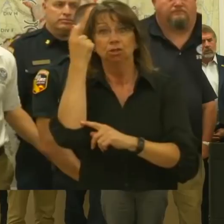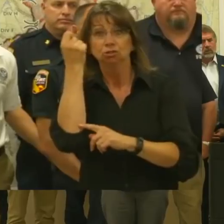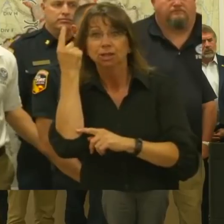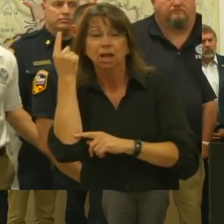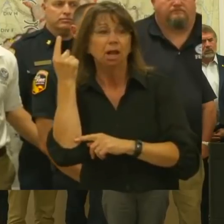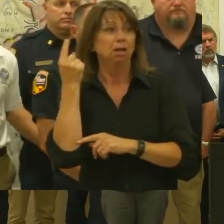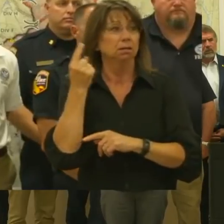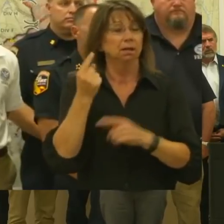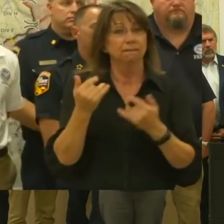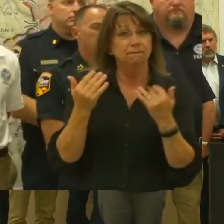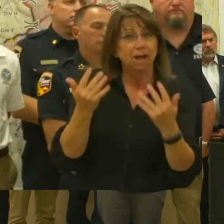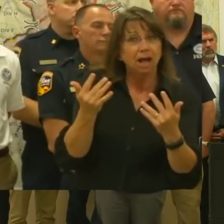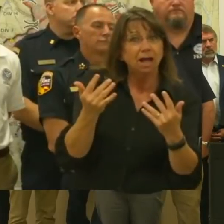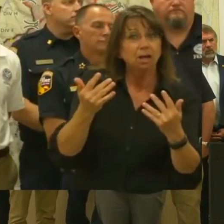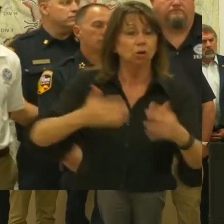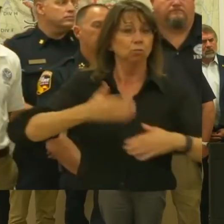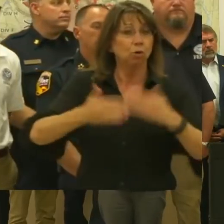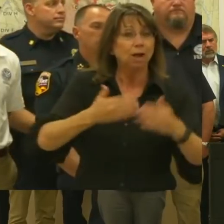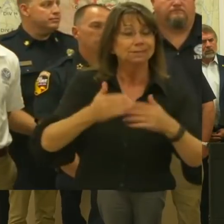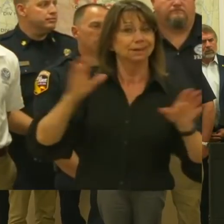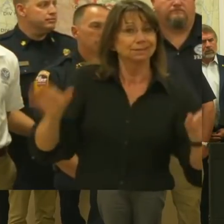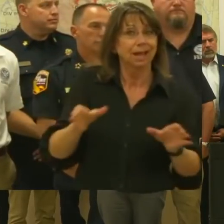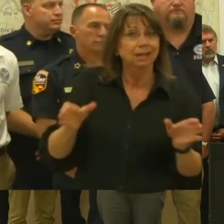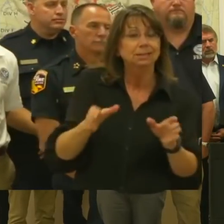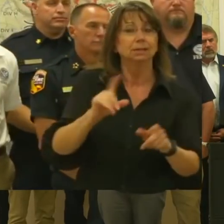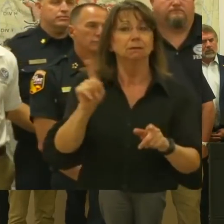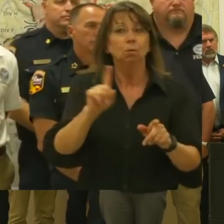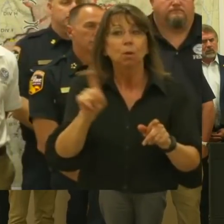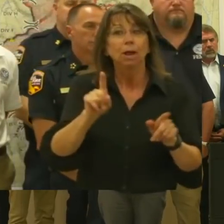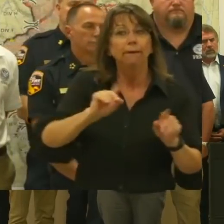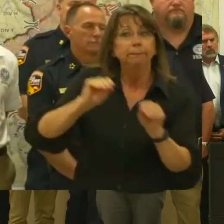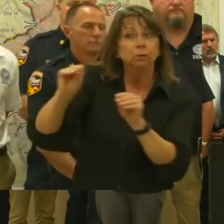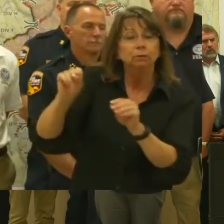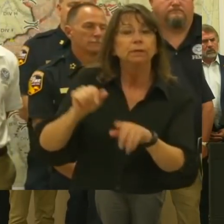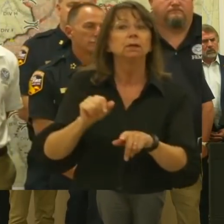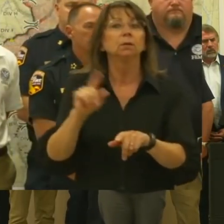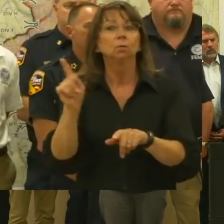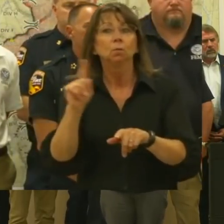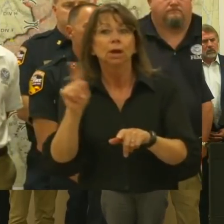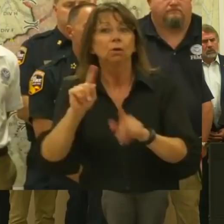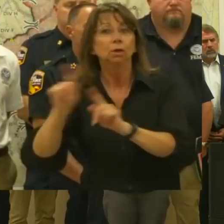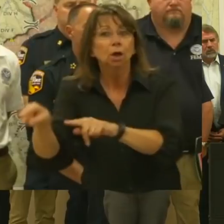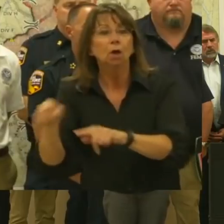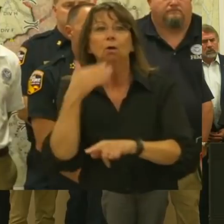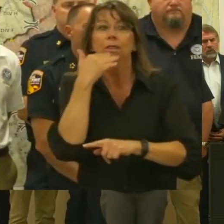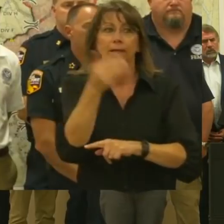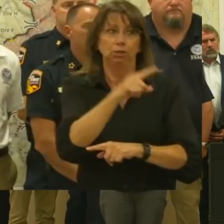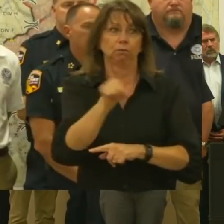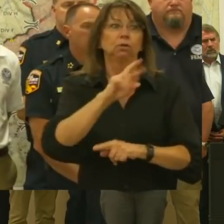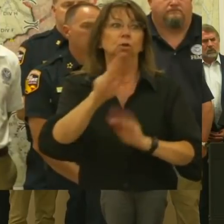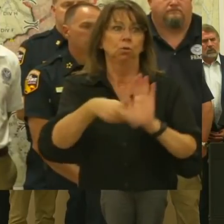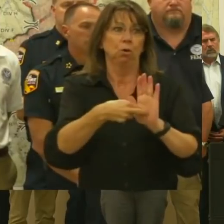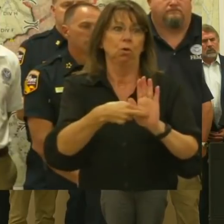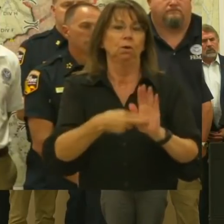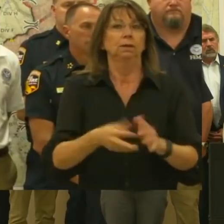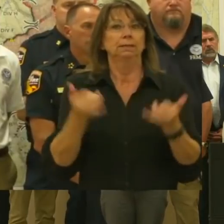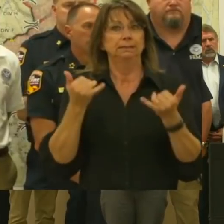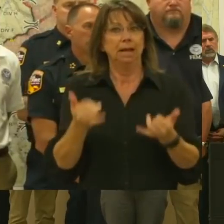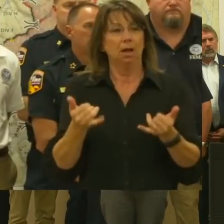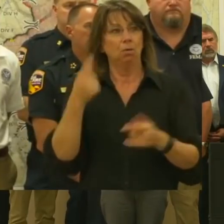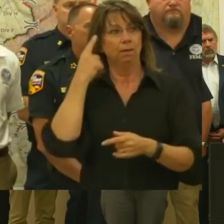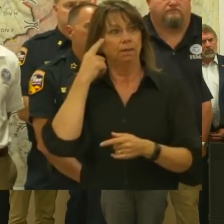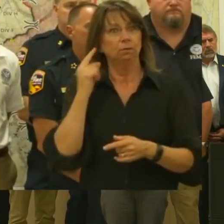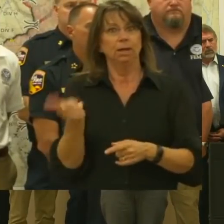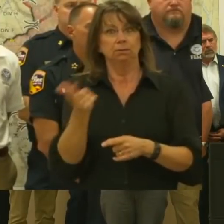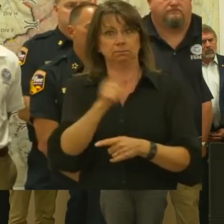how the fire in this case is acting, where it's moving, what they need to do. So I thank you for your role as well. And with that, I think we'd